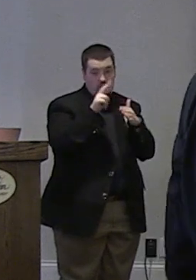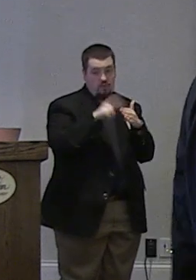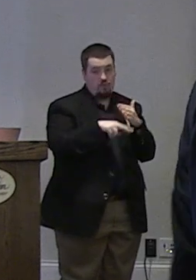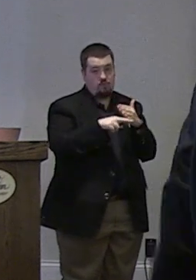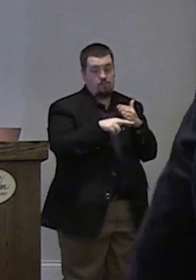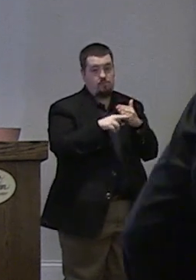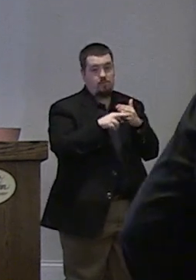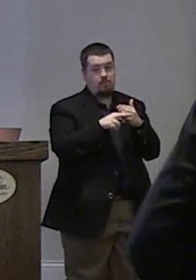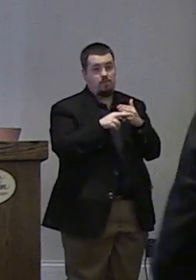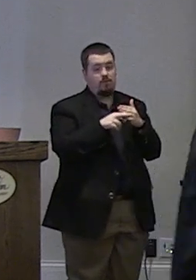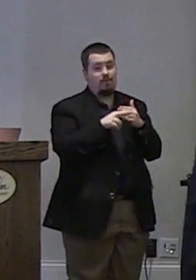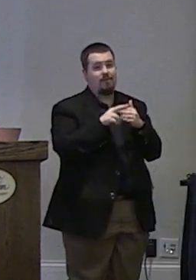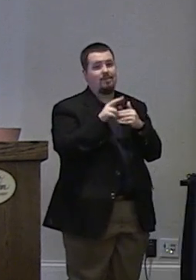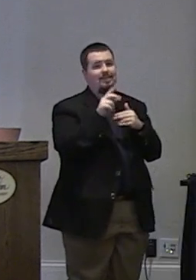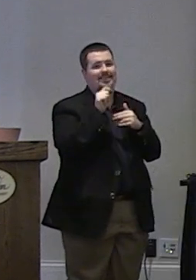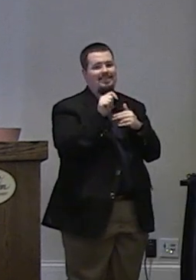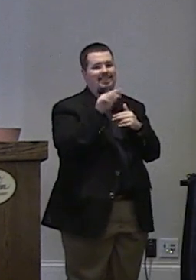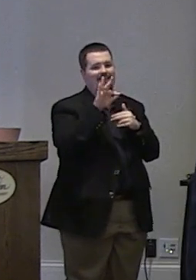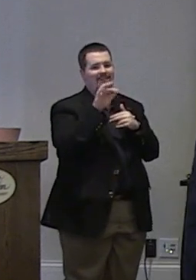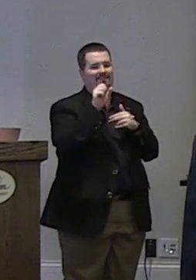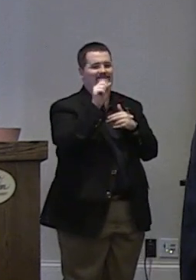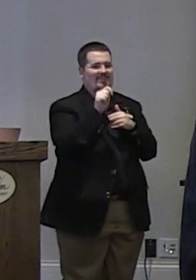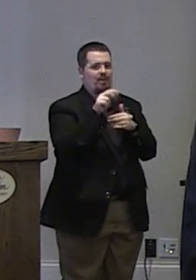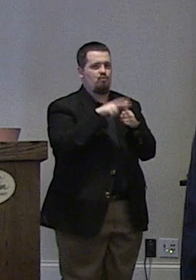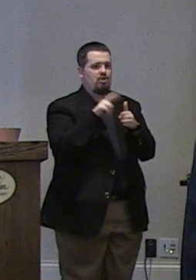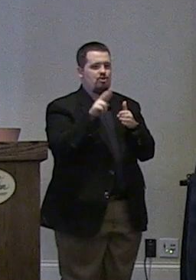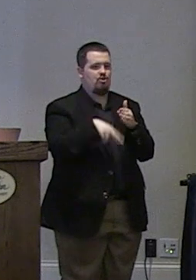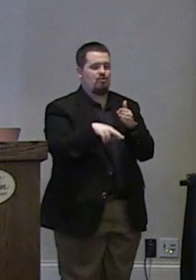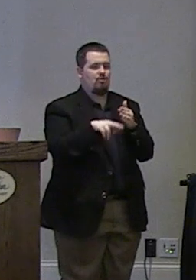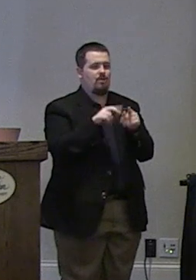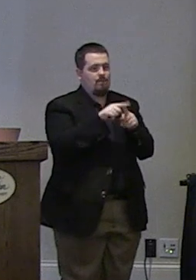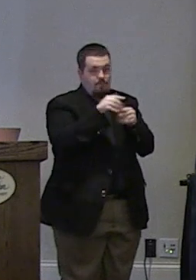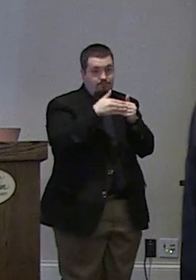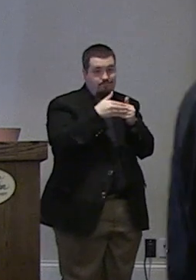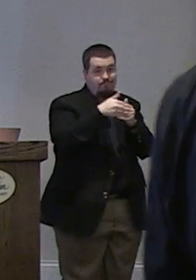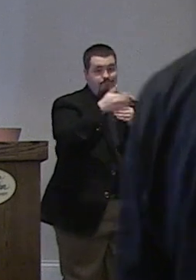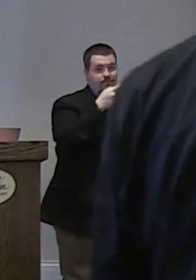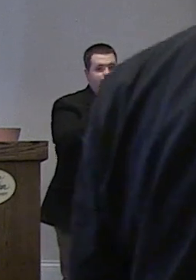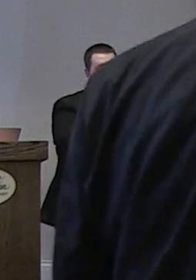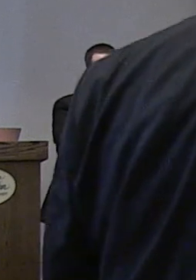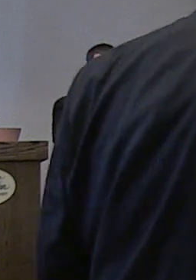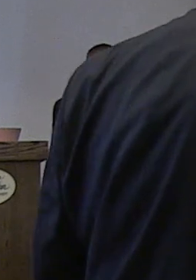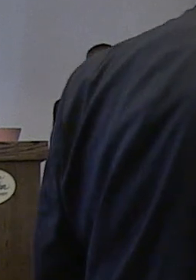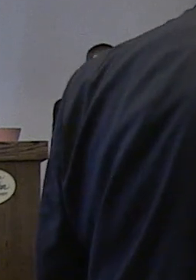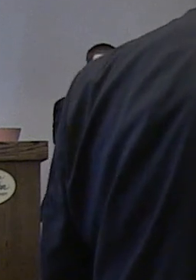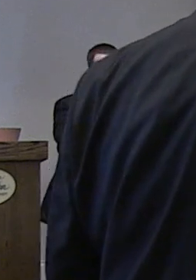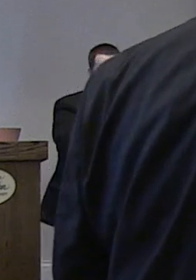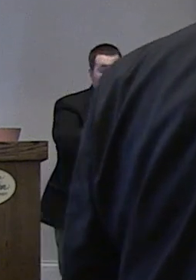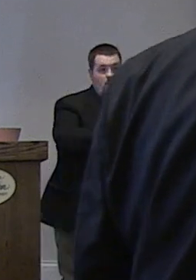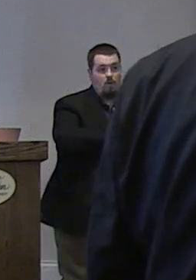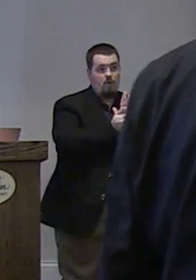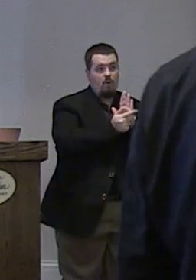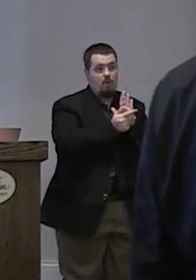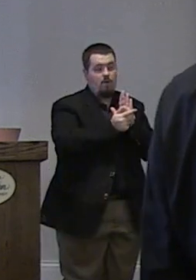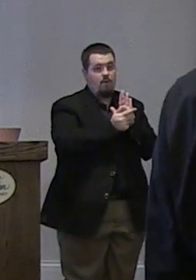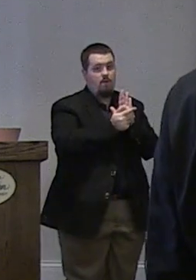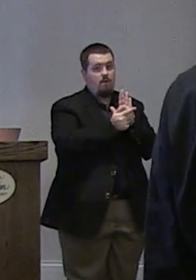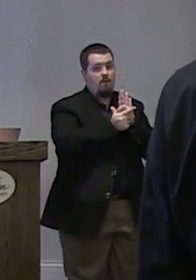and tvas results then it goes on down to say in that law that